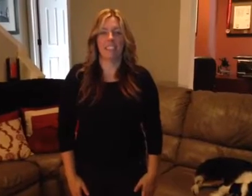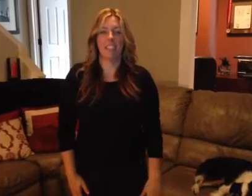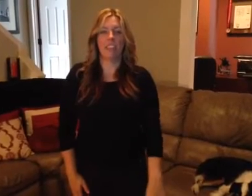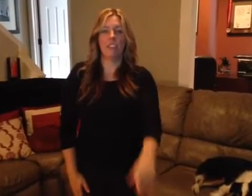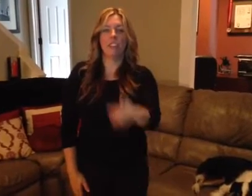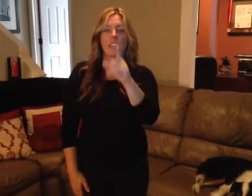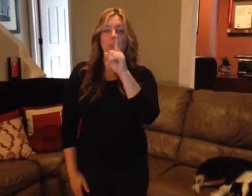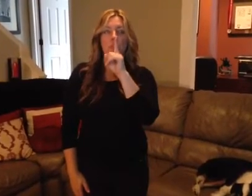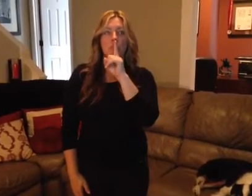Finger to your lips.